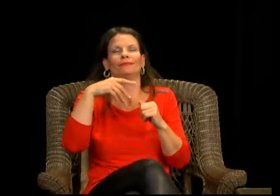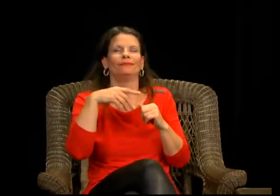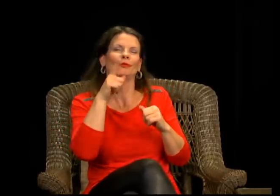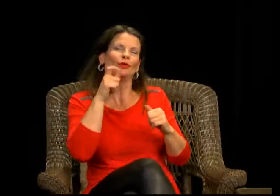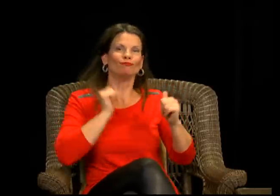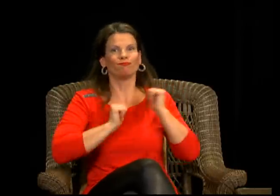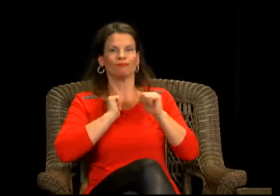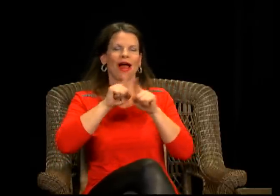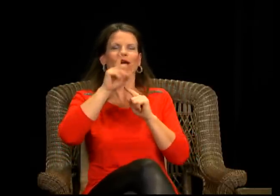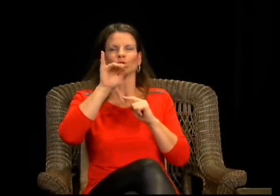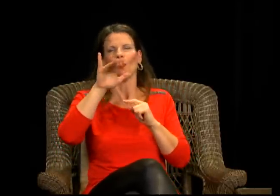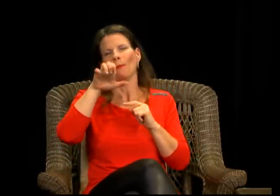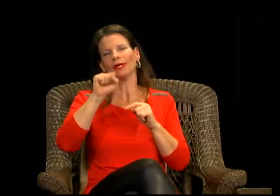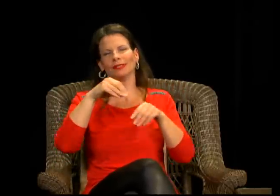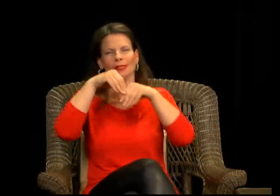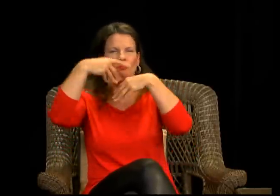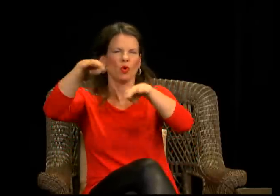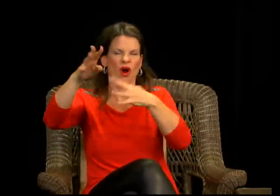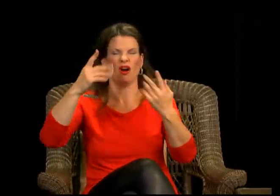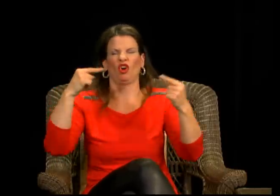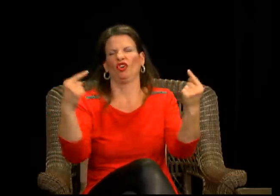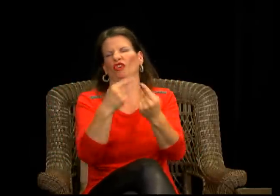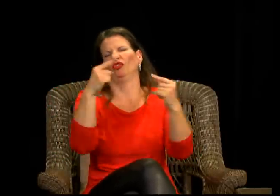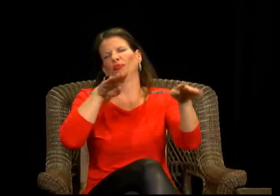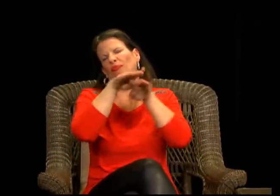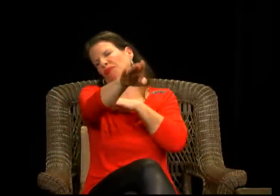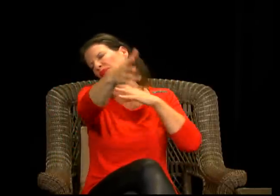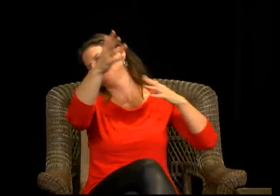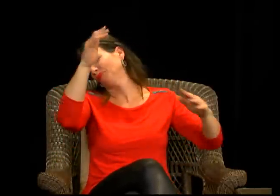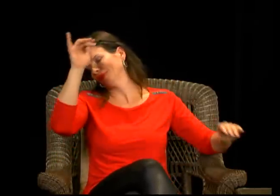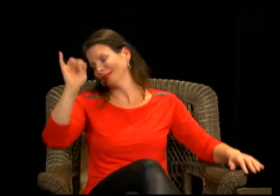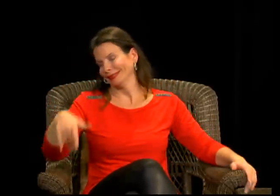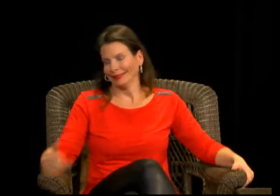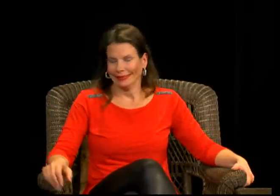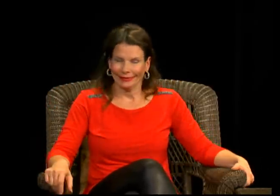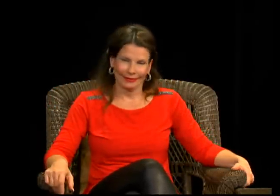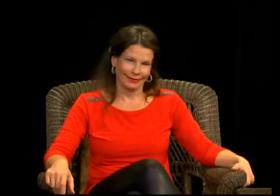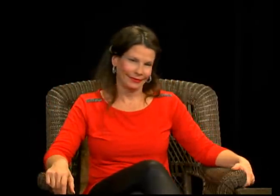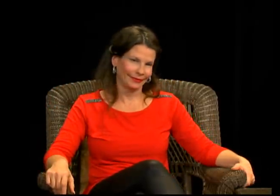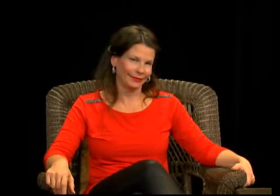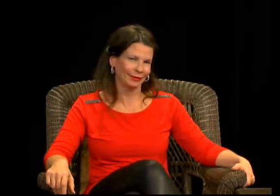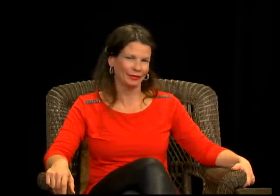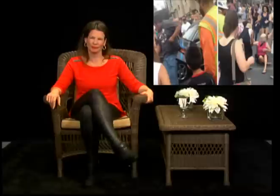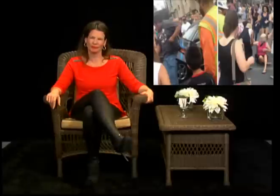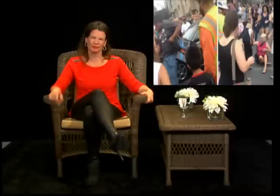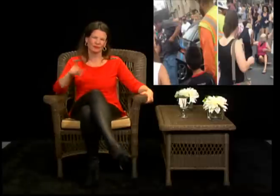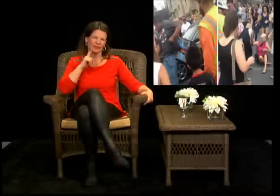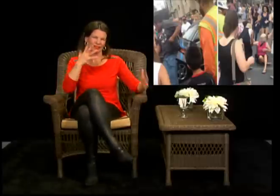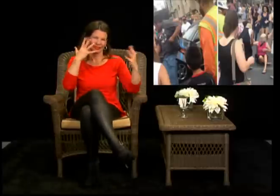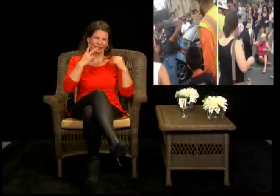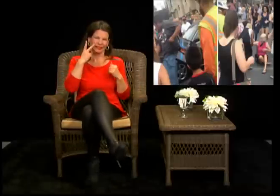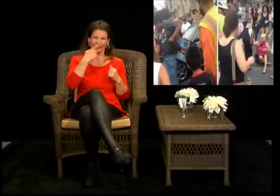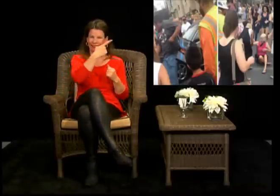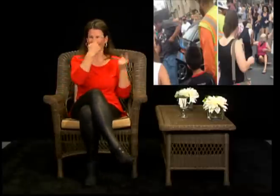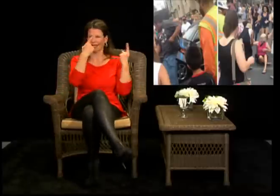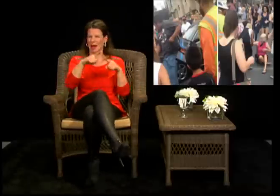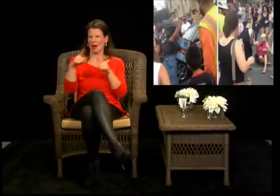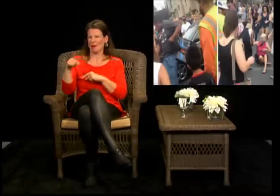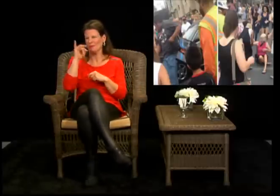to drive through the parade. Woo. So, uh, some people got hurt as a result, some zombies. Here's a, image from what